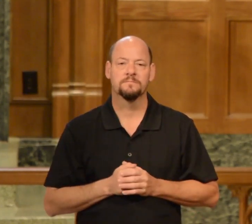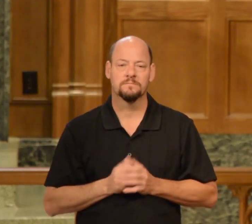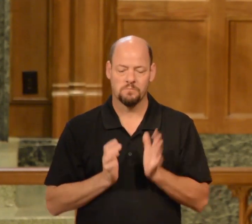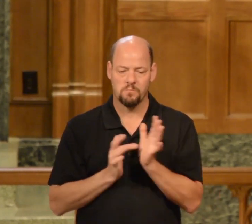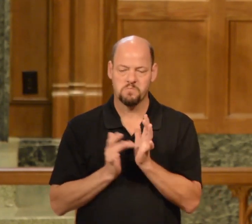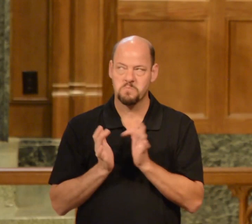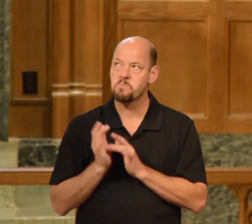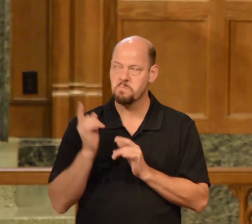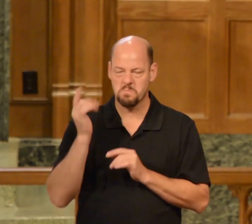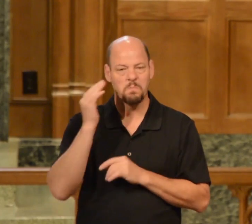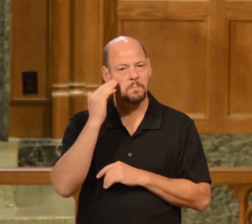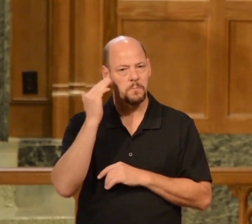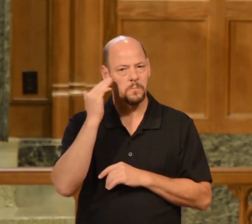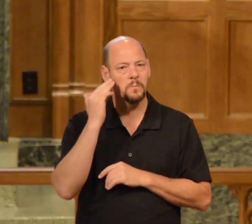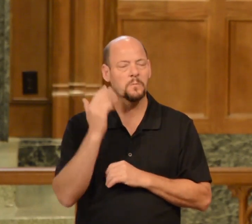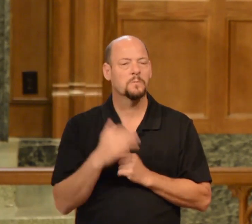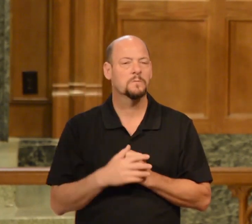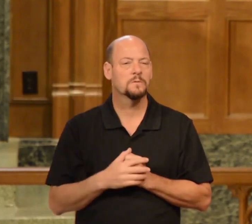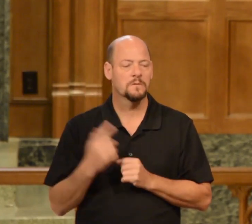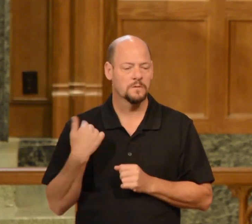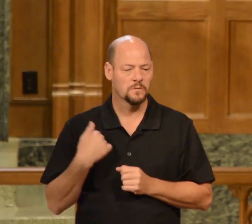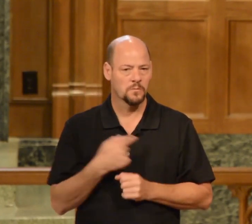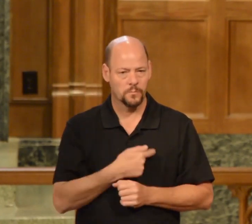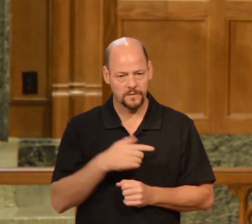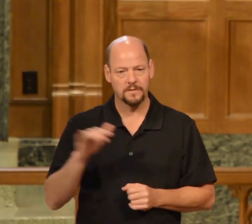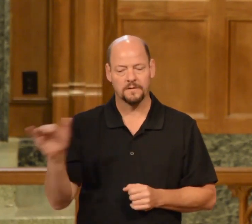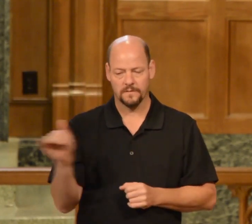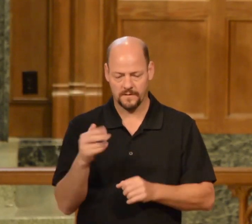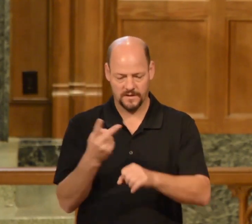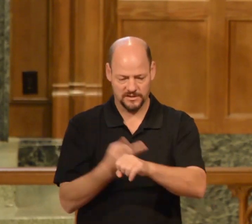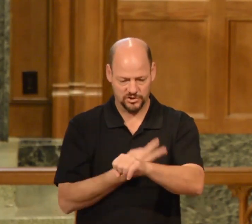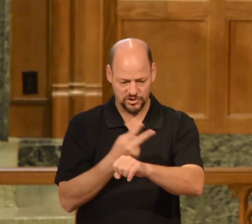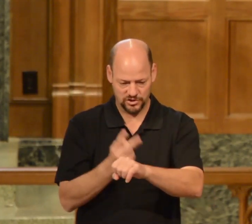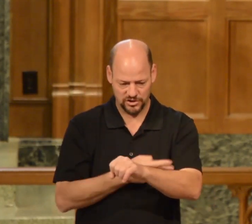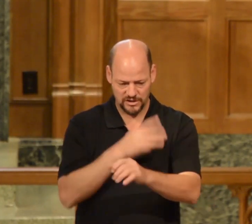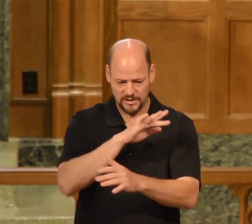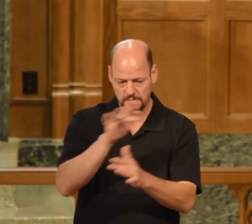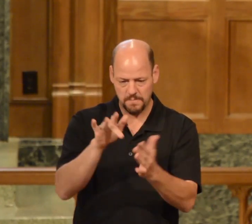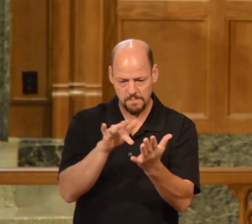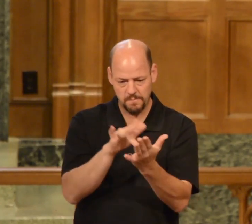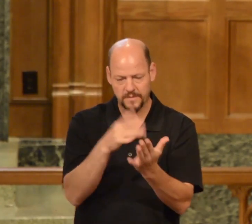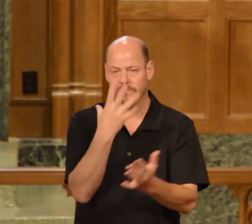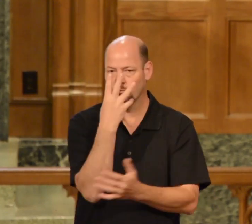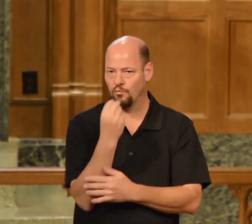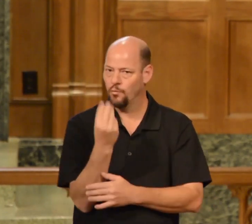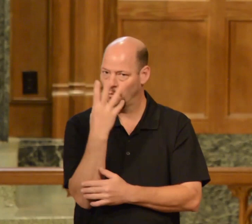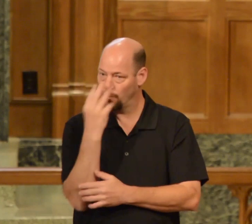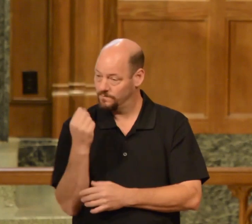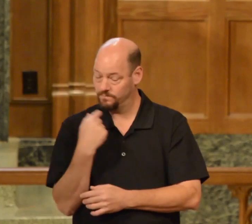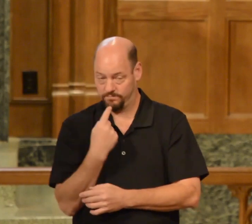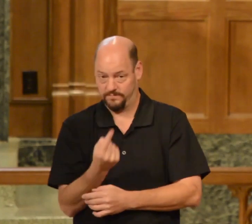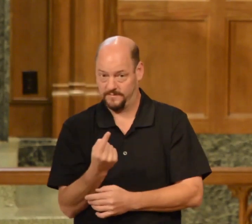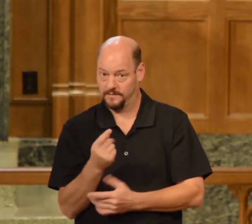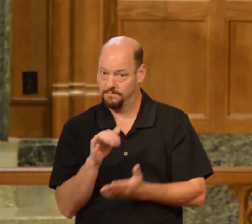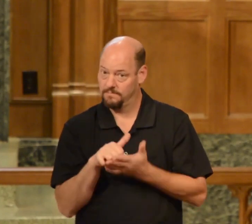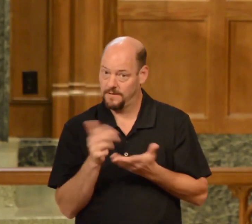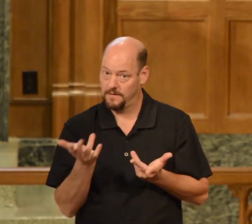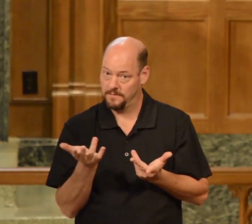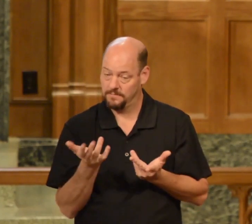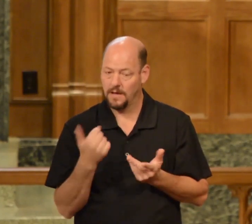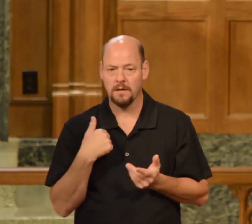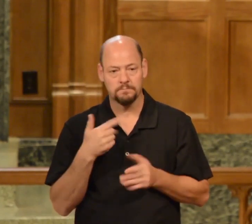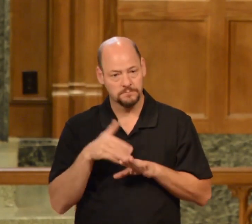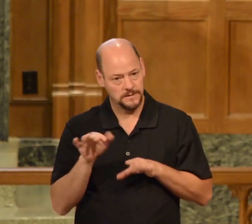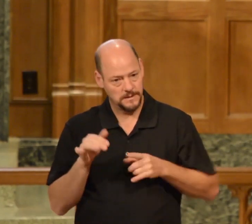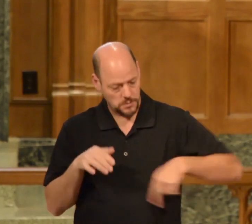Jesus knows that we are like sheep in the midst of wolves that's what he says I'm sending